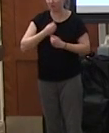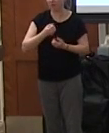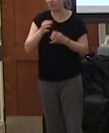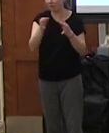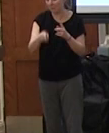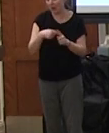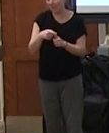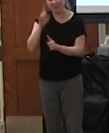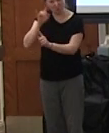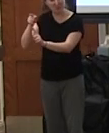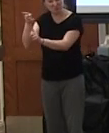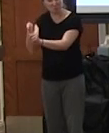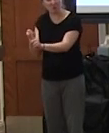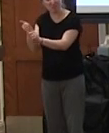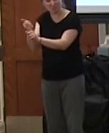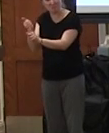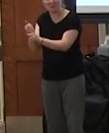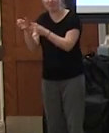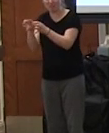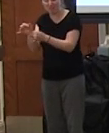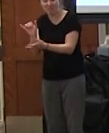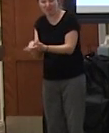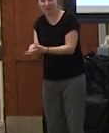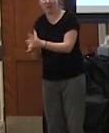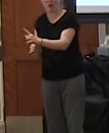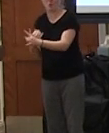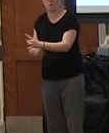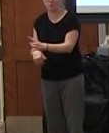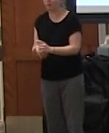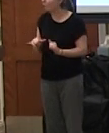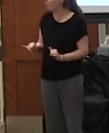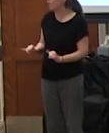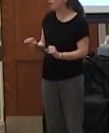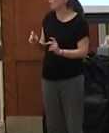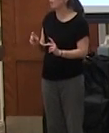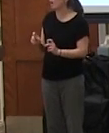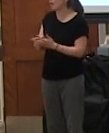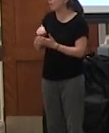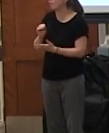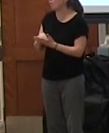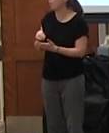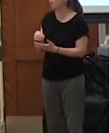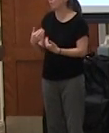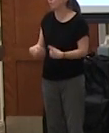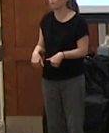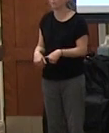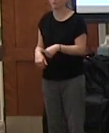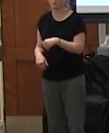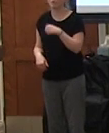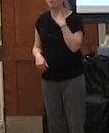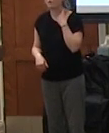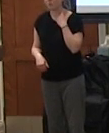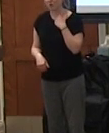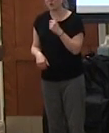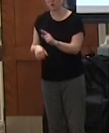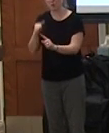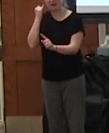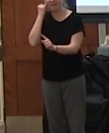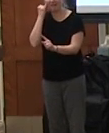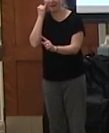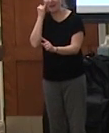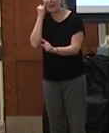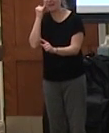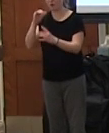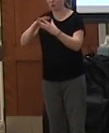students know that they in fact can graduate from this college even though that they're representing they're a minority student it